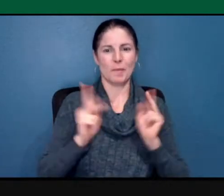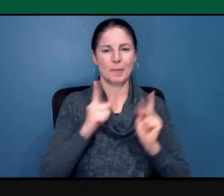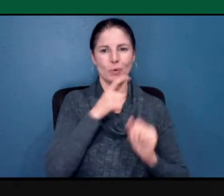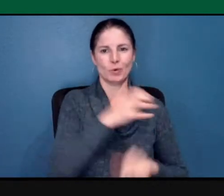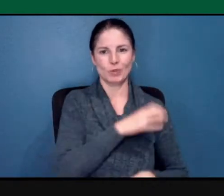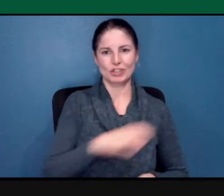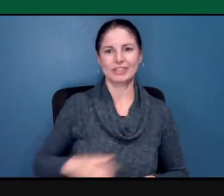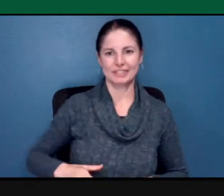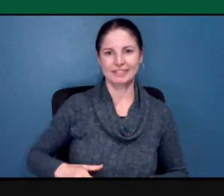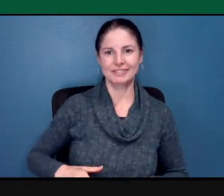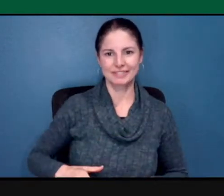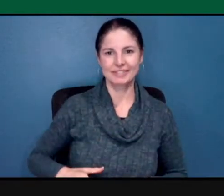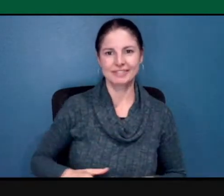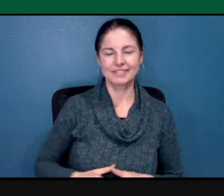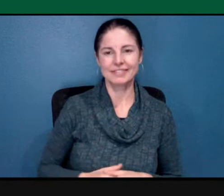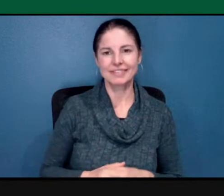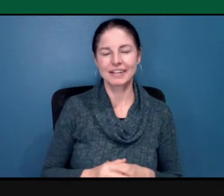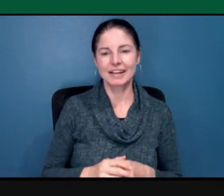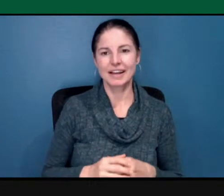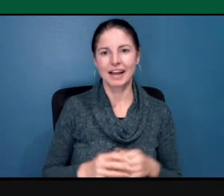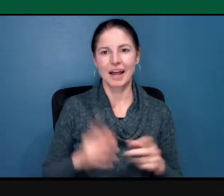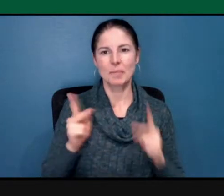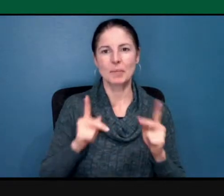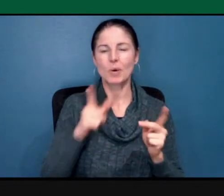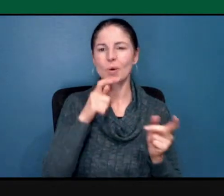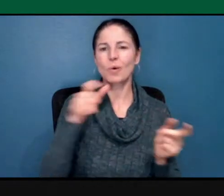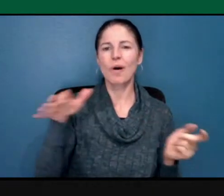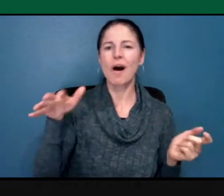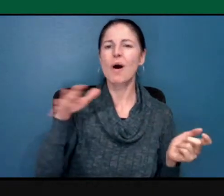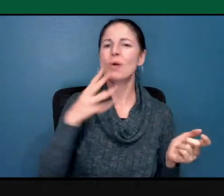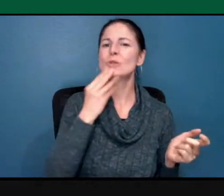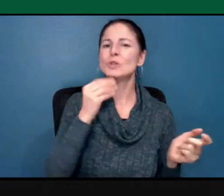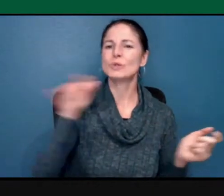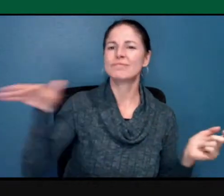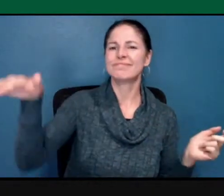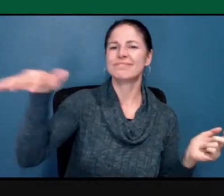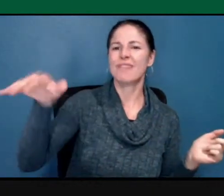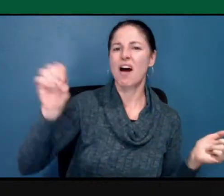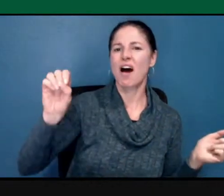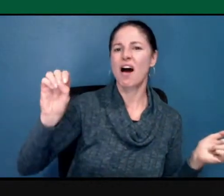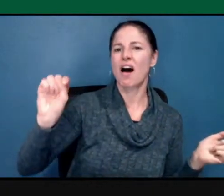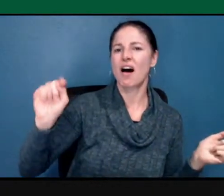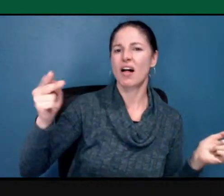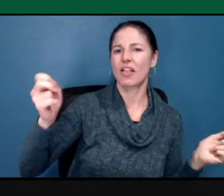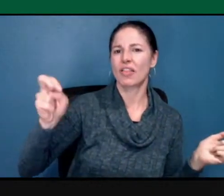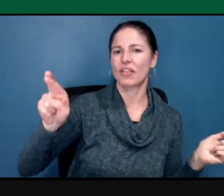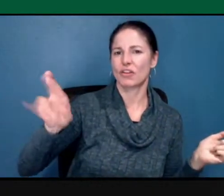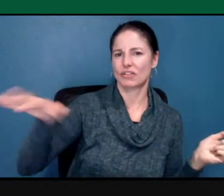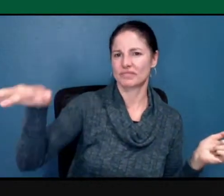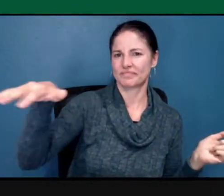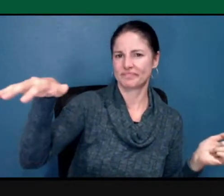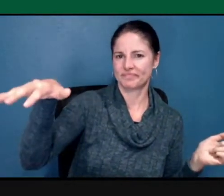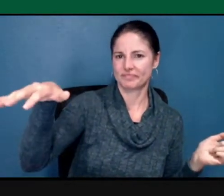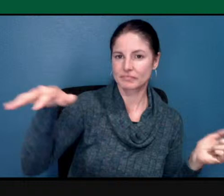from essentially othering the Jews. And I think the incomprehension kind of tells me in many ways that, you know,